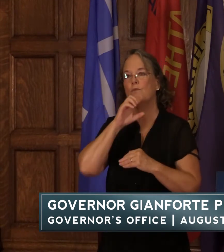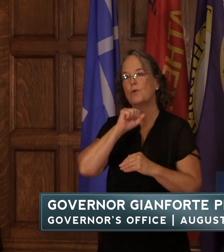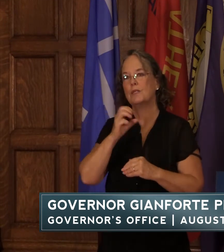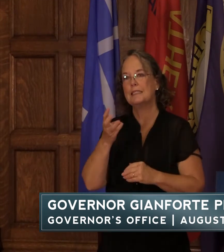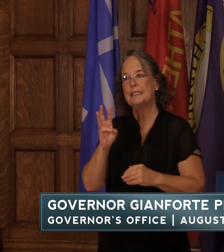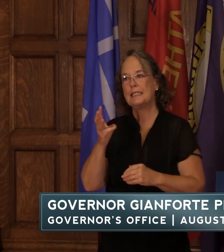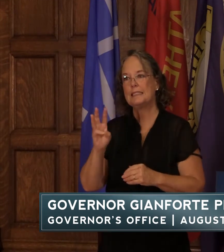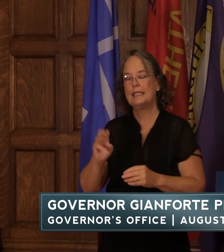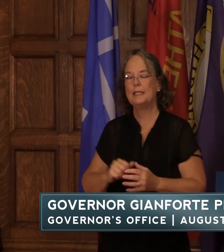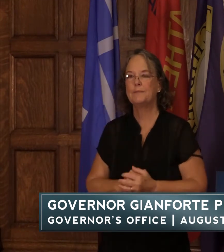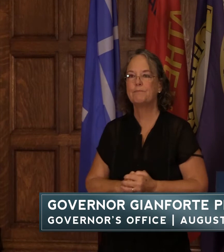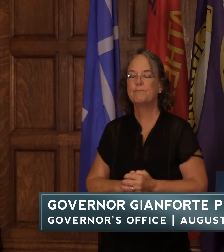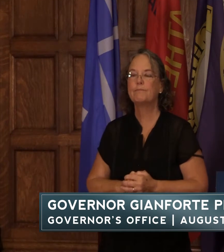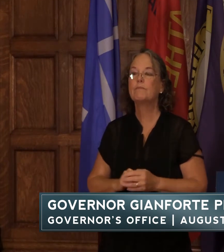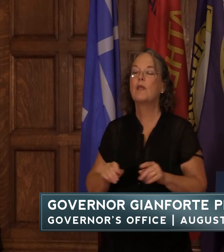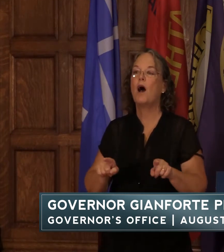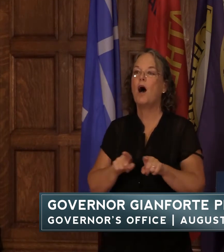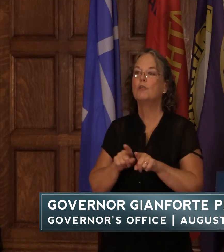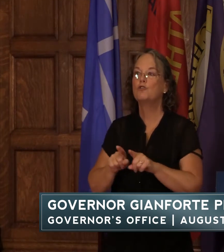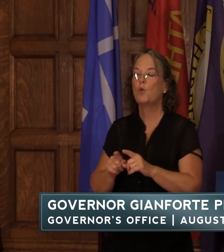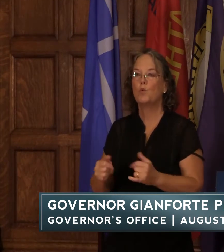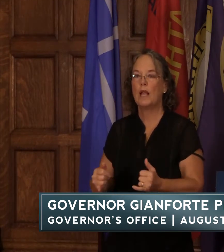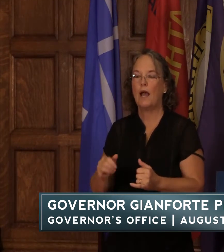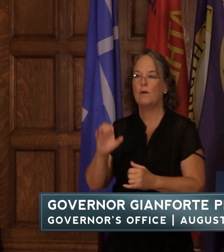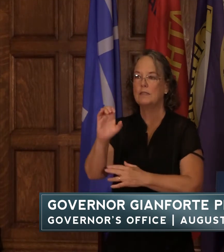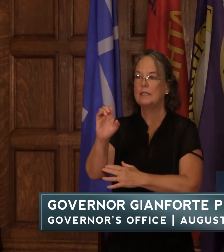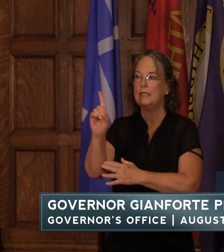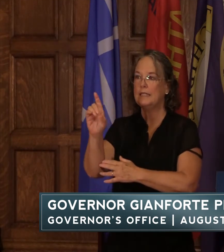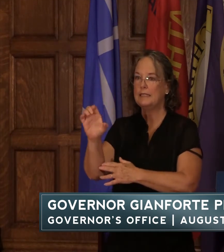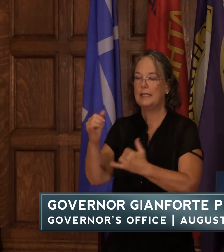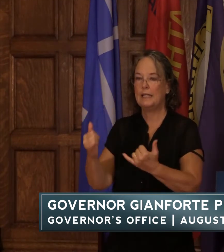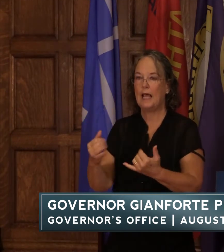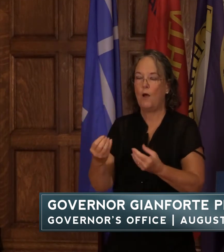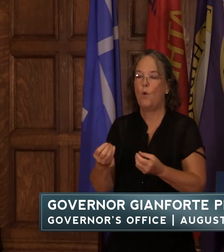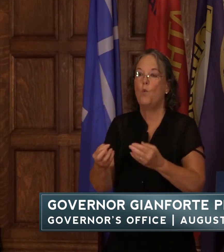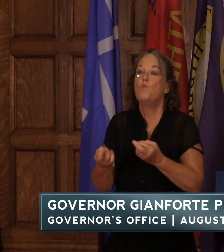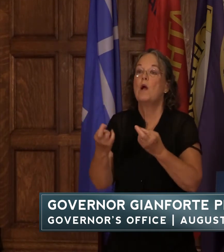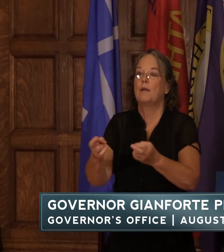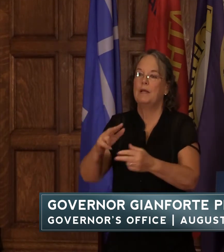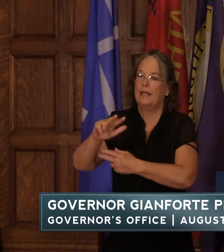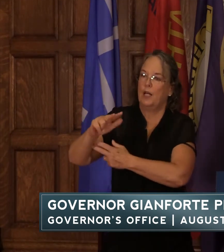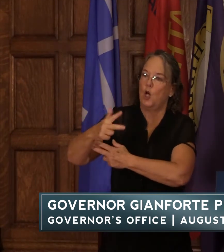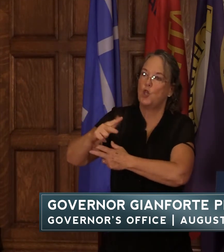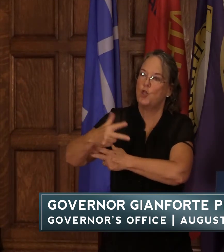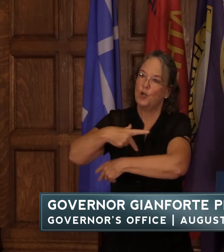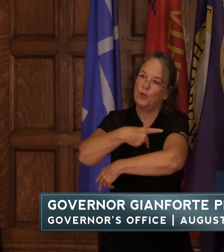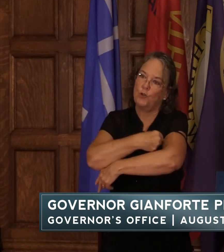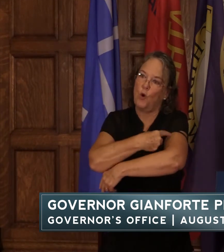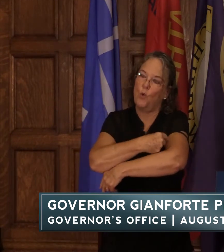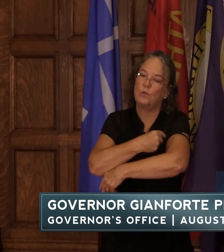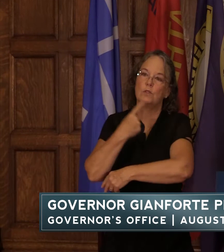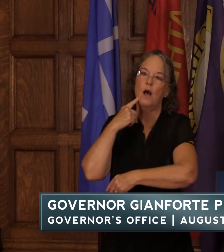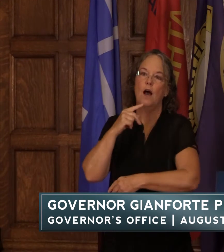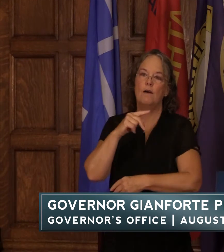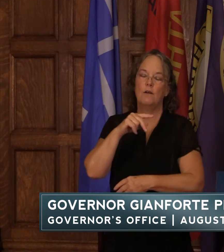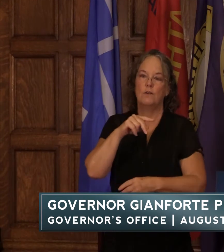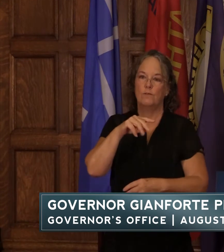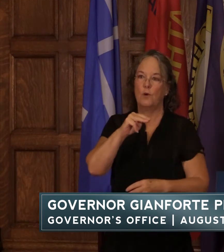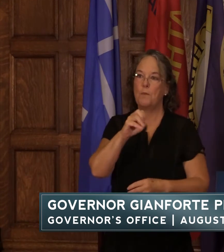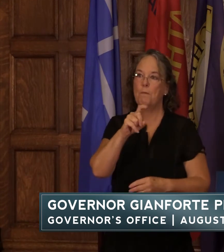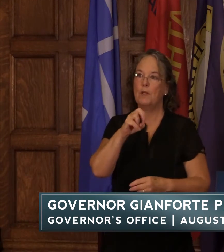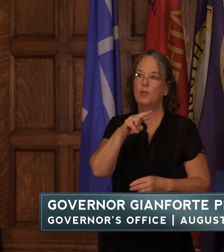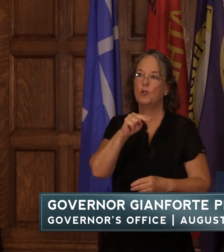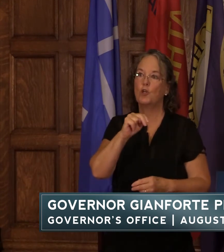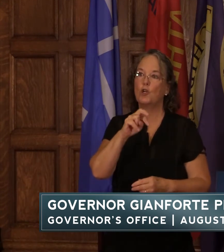approval additionally now the cdc is recommending a third dose of pfizer or moderna vaccine to persons who